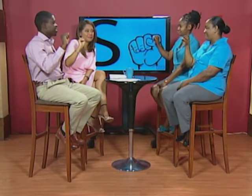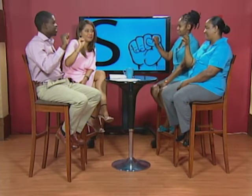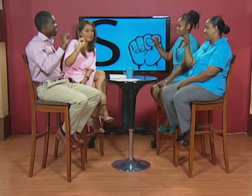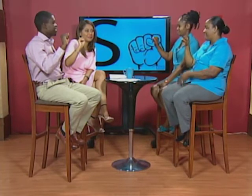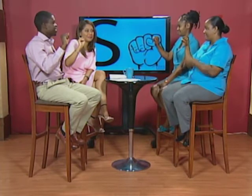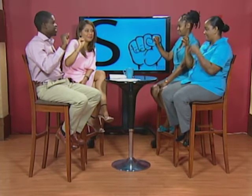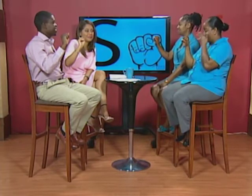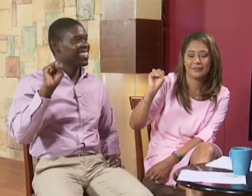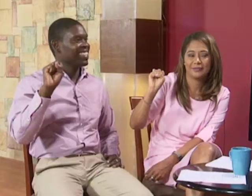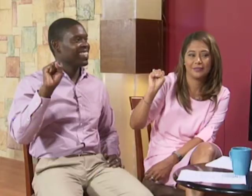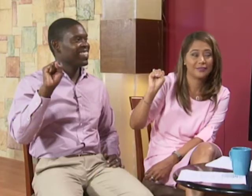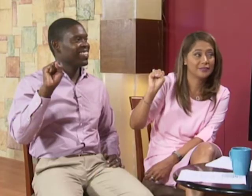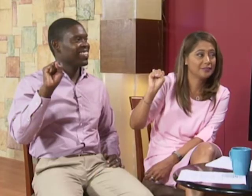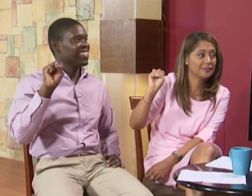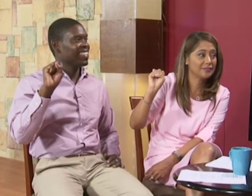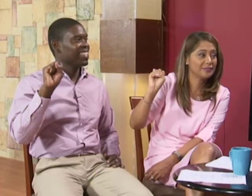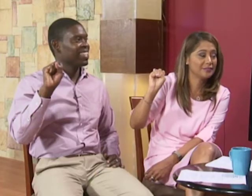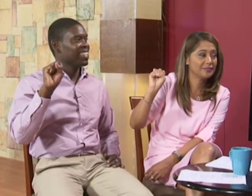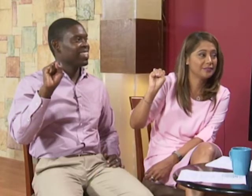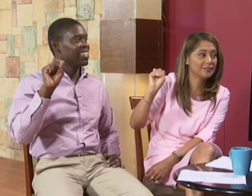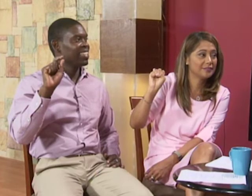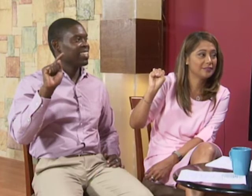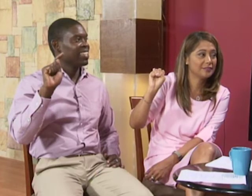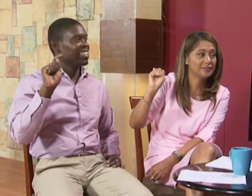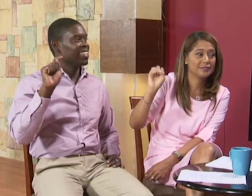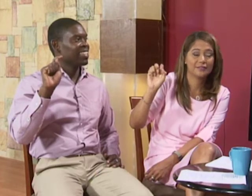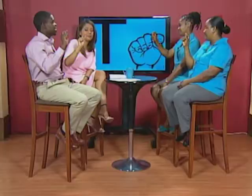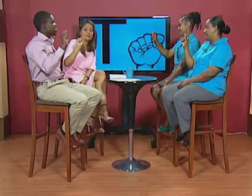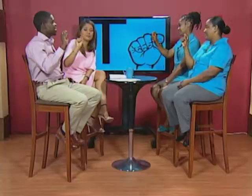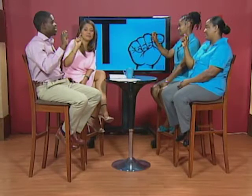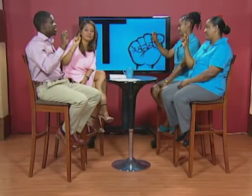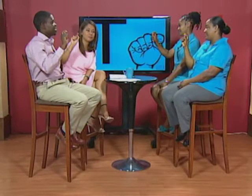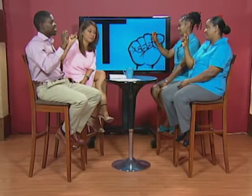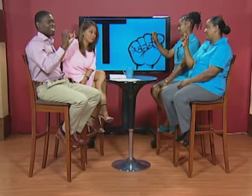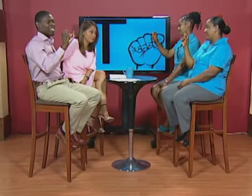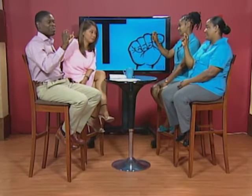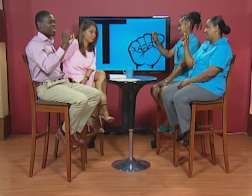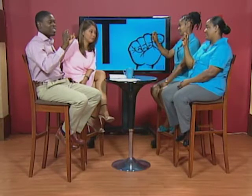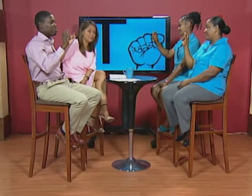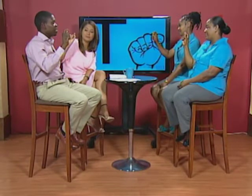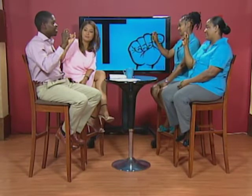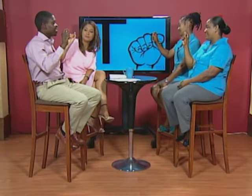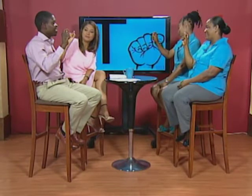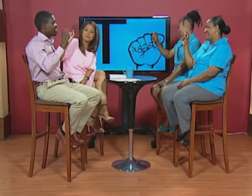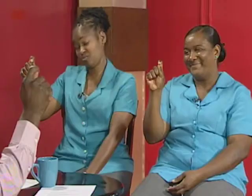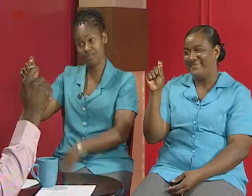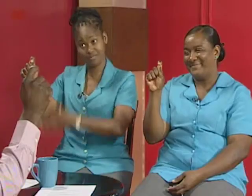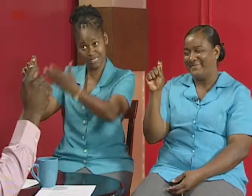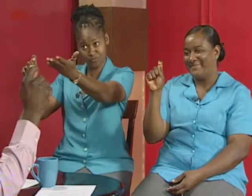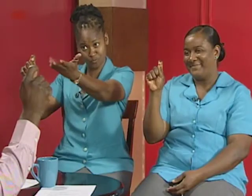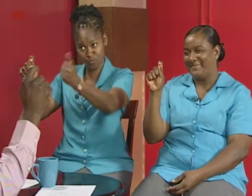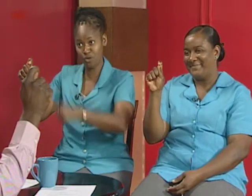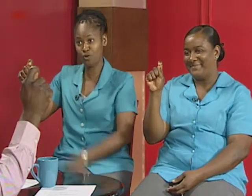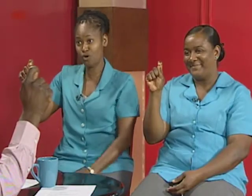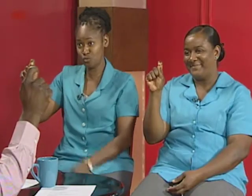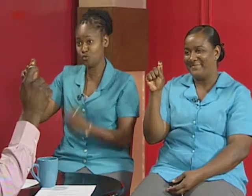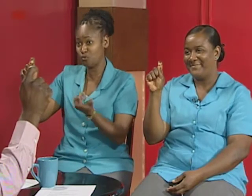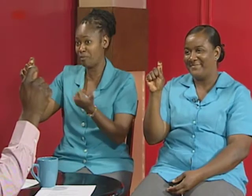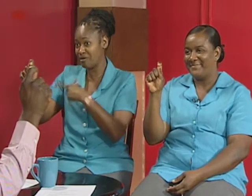okay and t this way look like a parrot beak well that's way how you could remember